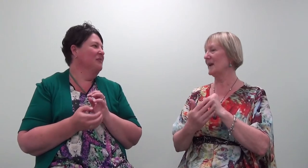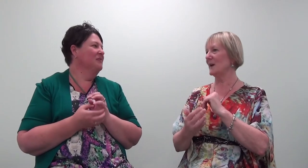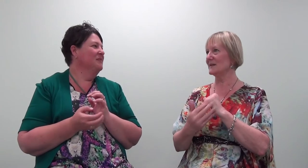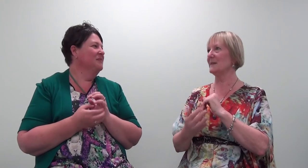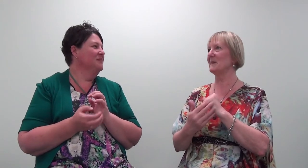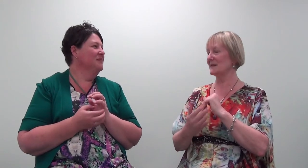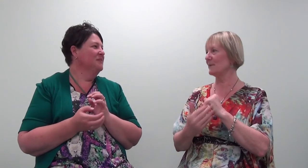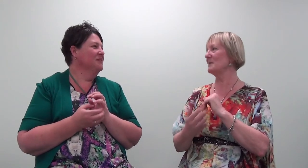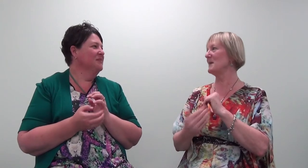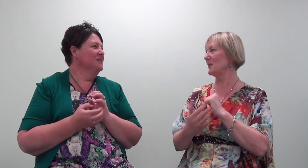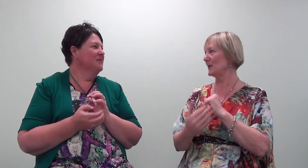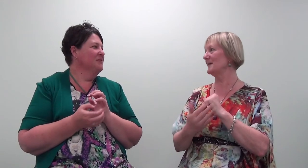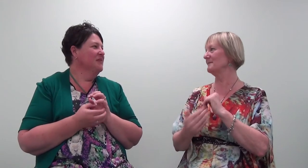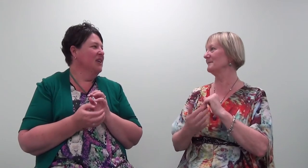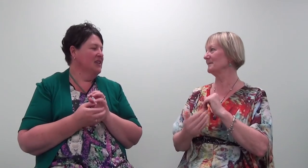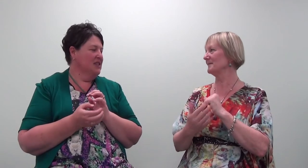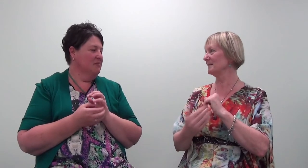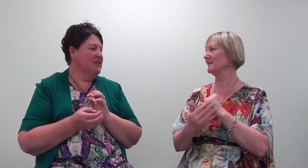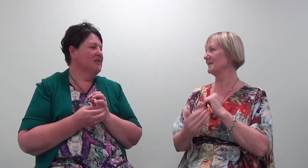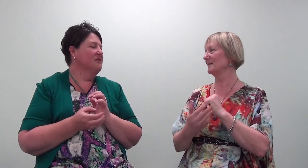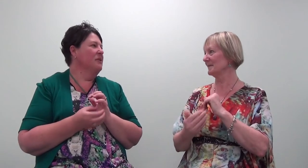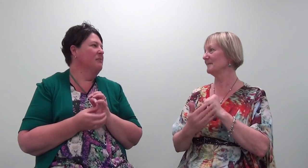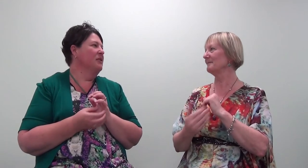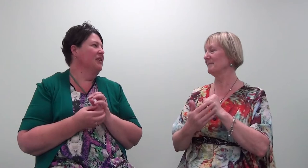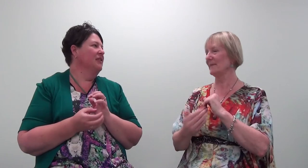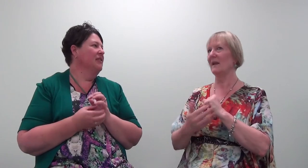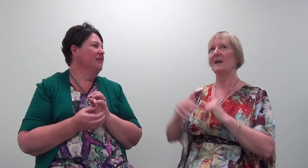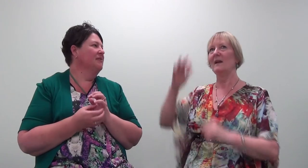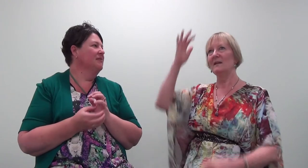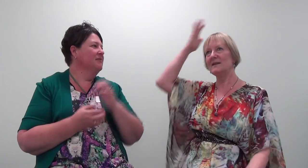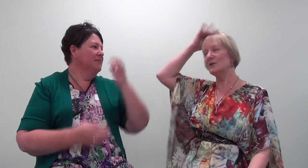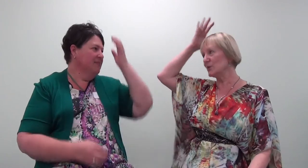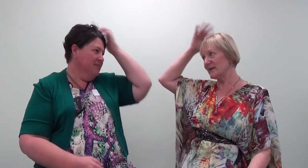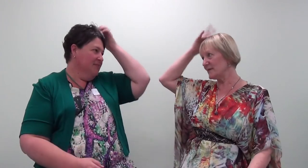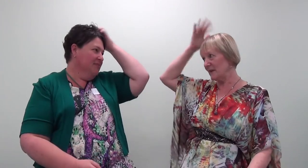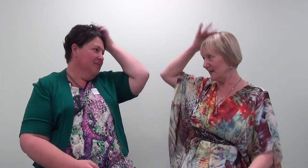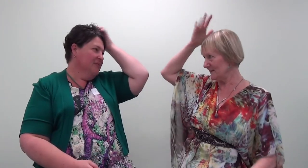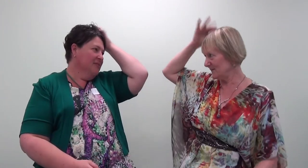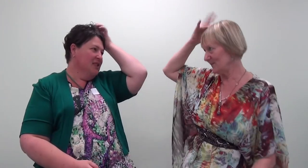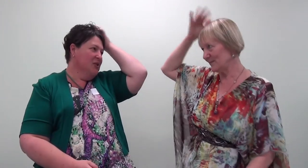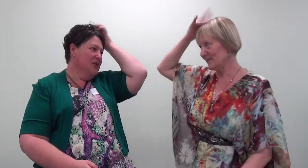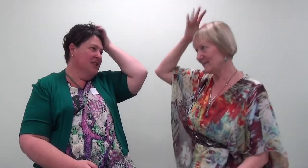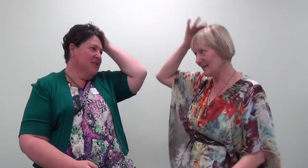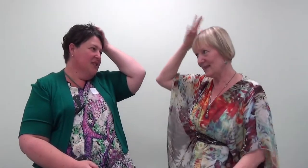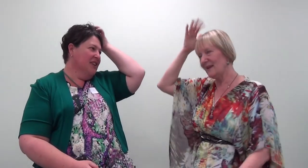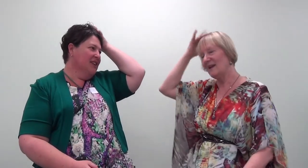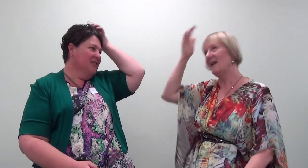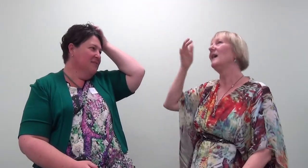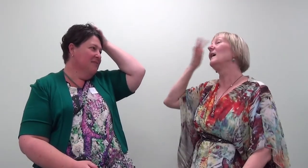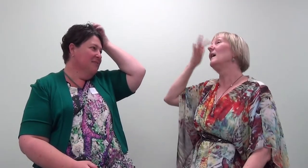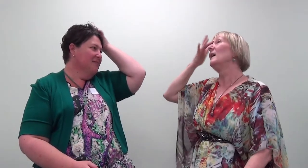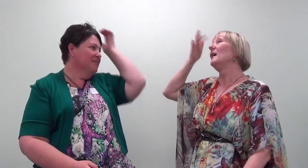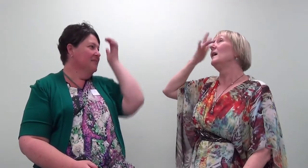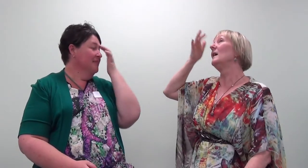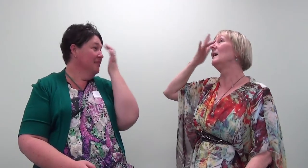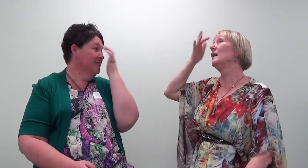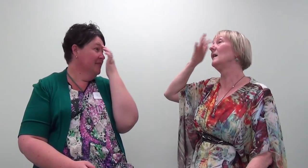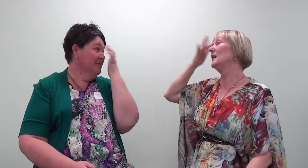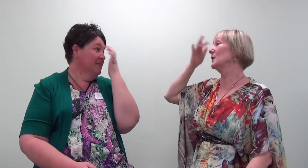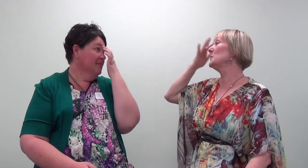and I accept myself and my body, and I accept myself and my body. This nauseous feeling. This nauseous feeling. It could